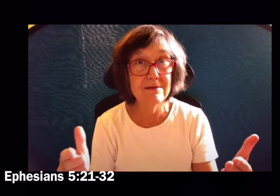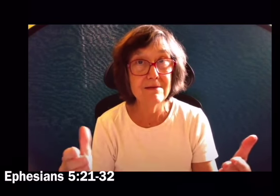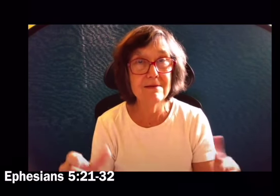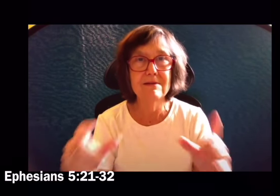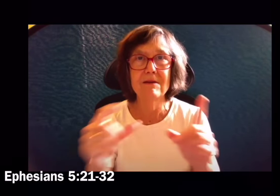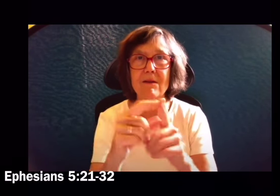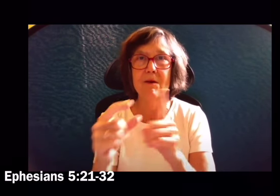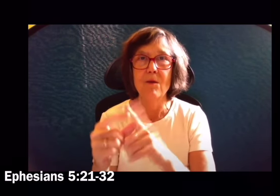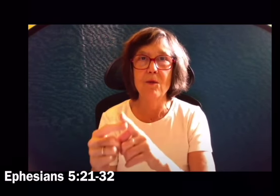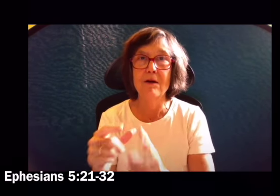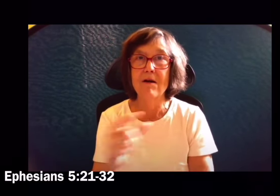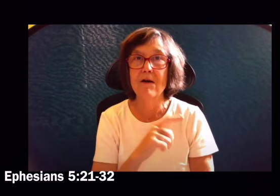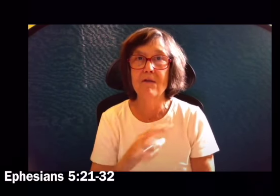The word of the Lord.